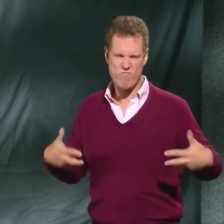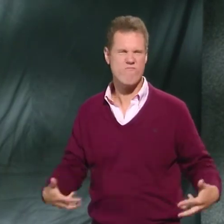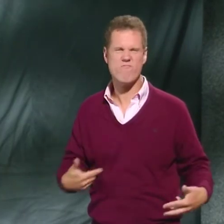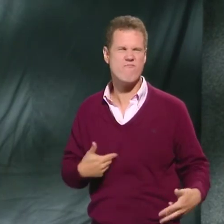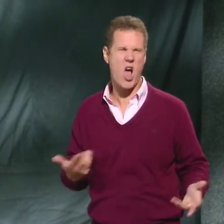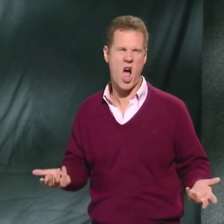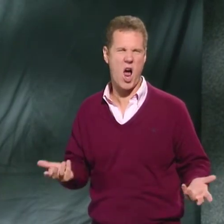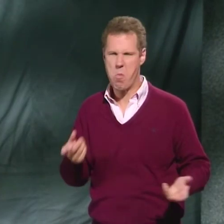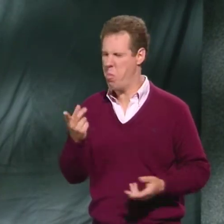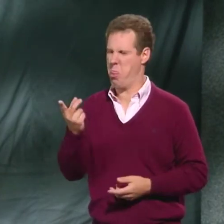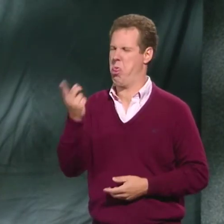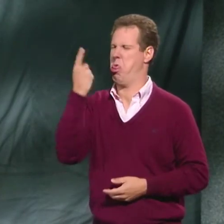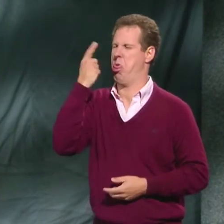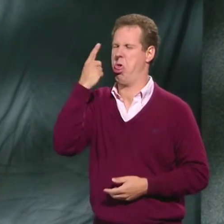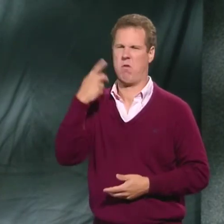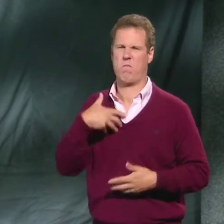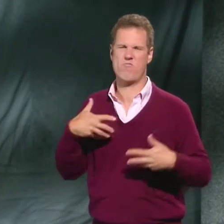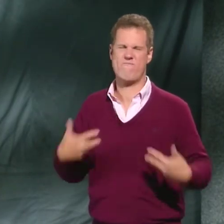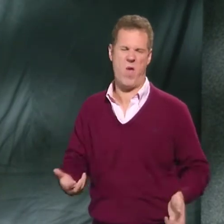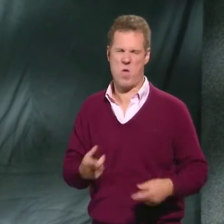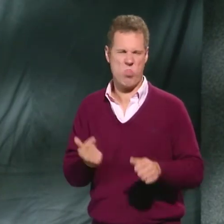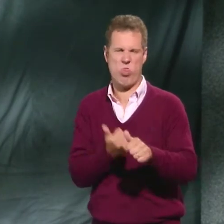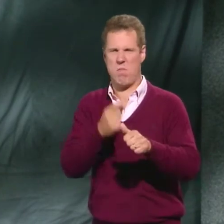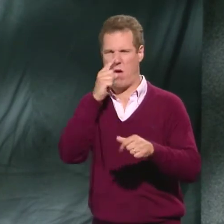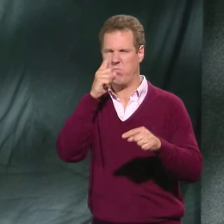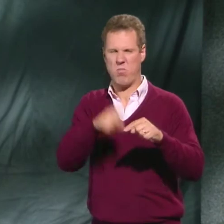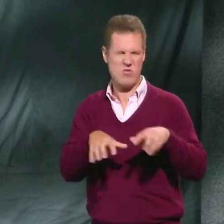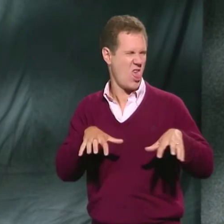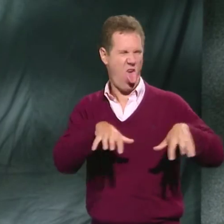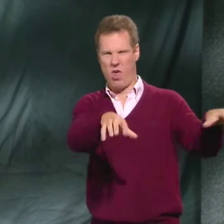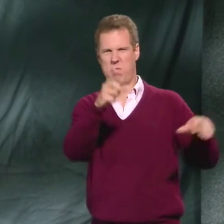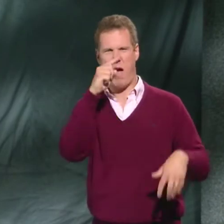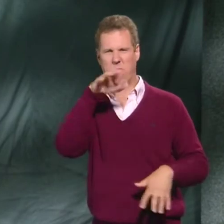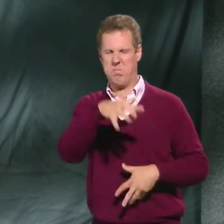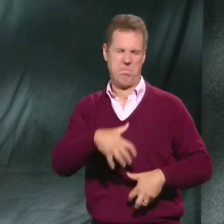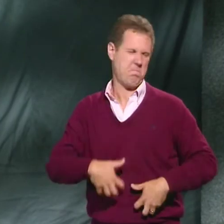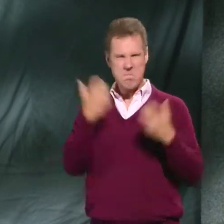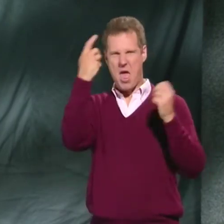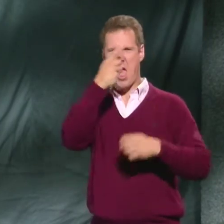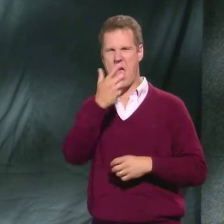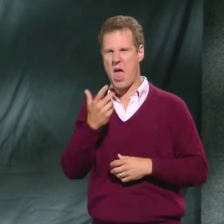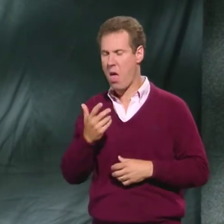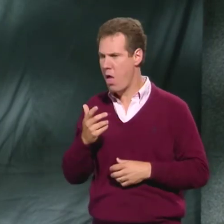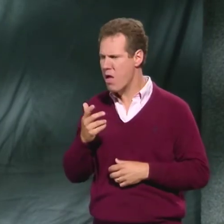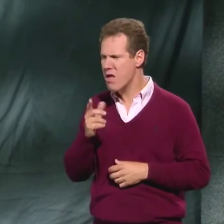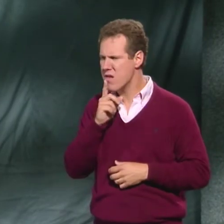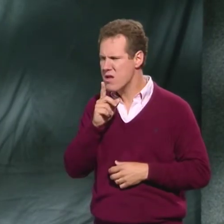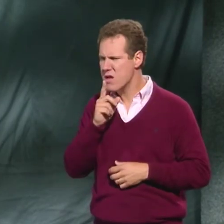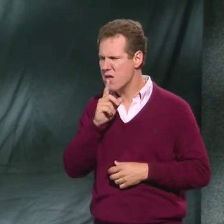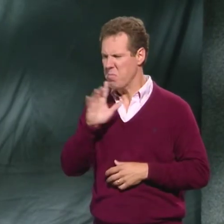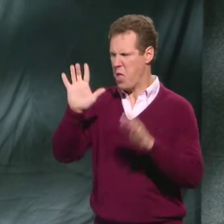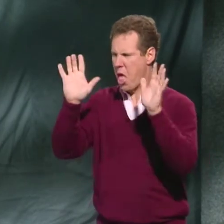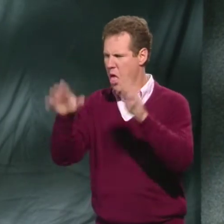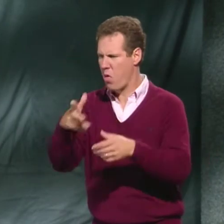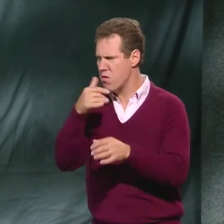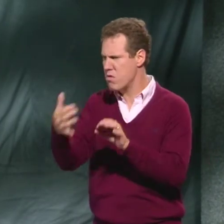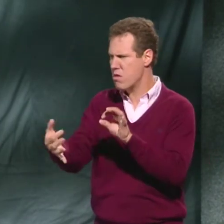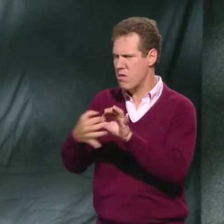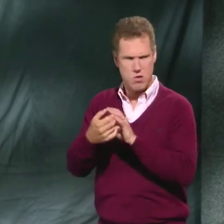And they're yelling at me because there's lots of mice in the house.' So they threw me out. And the donkey and the dog said, "'Well, come with us. We're going to